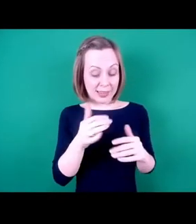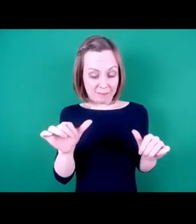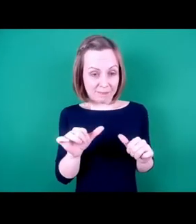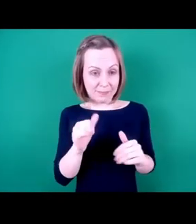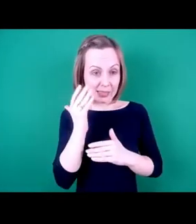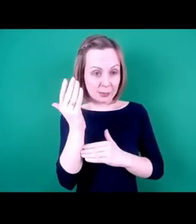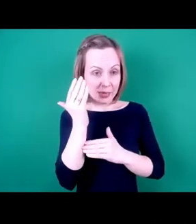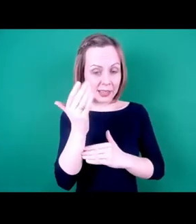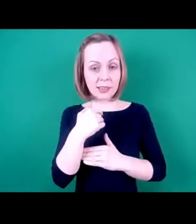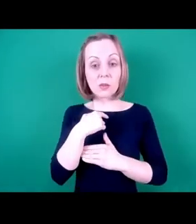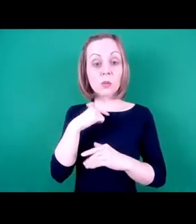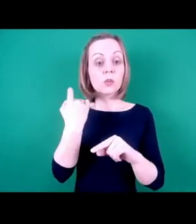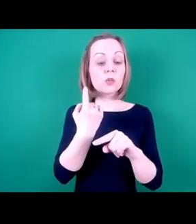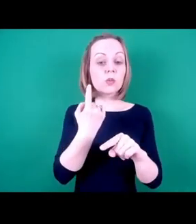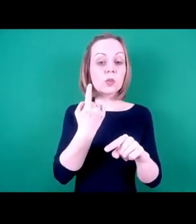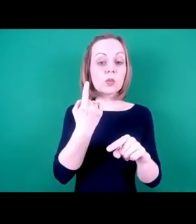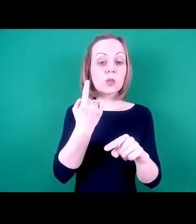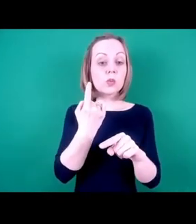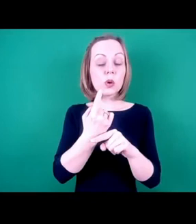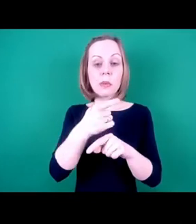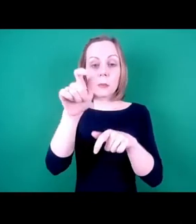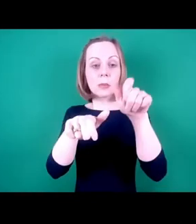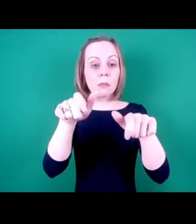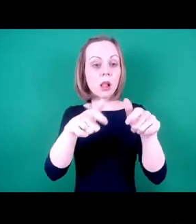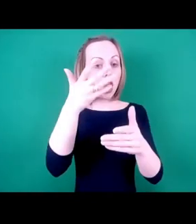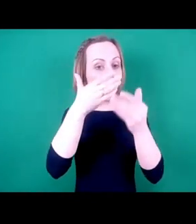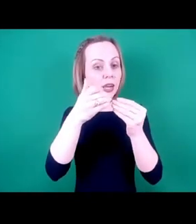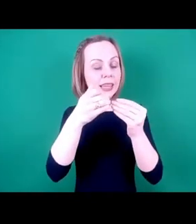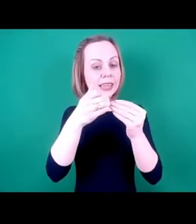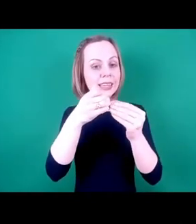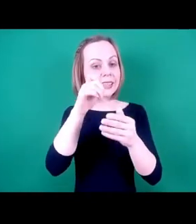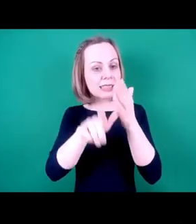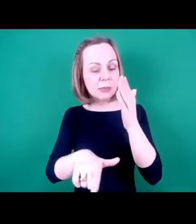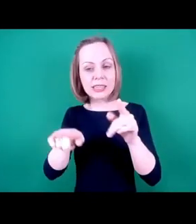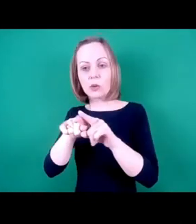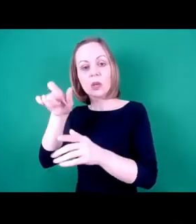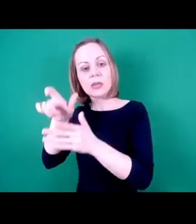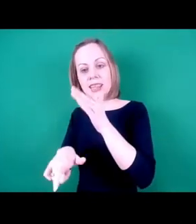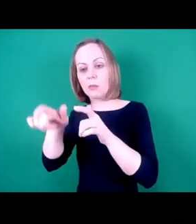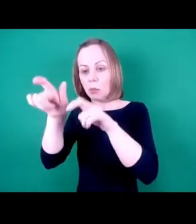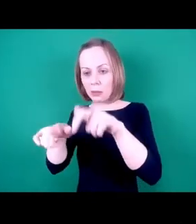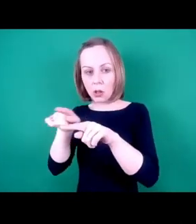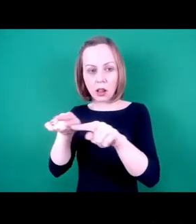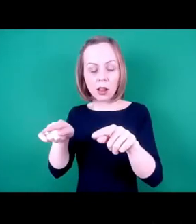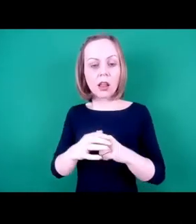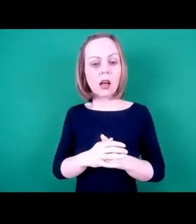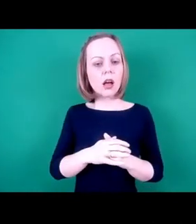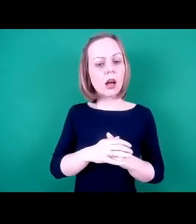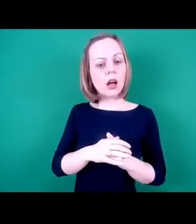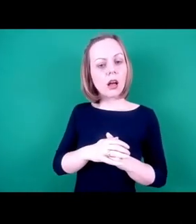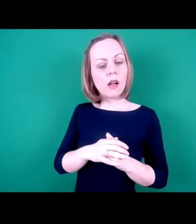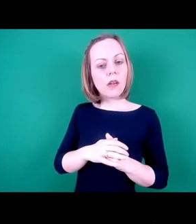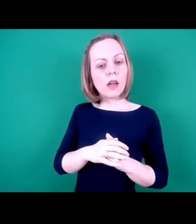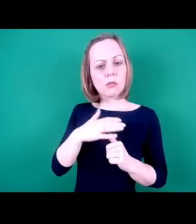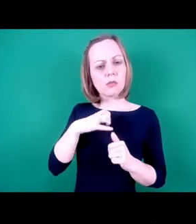me refer to people with learning disabilities, as well as disabled people. And I just want to explain just from a